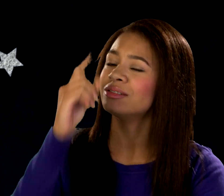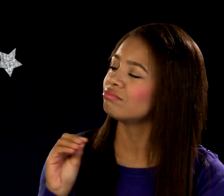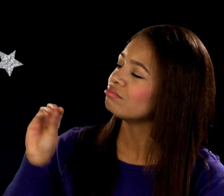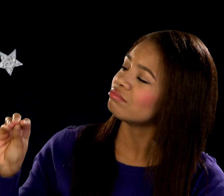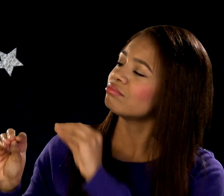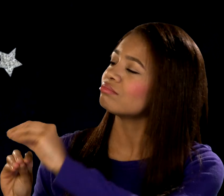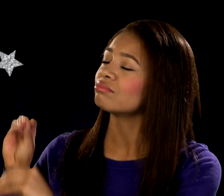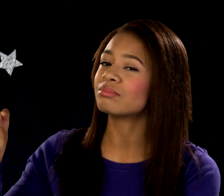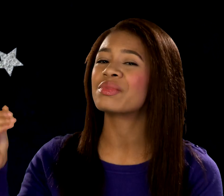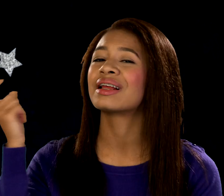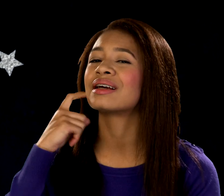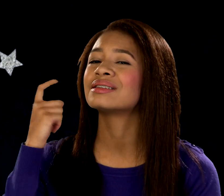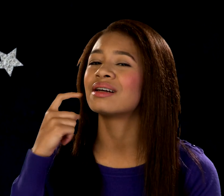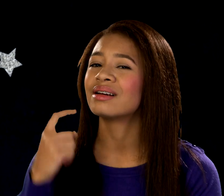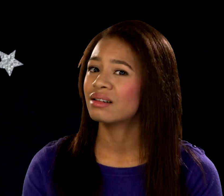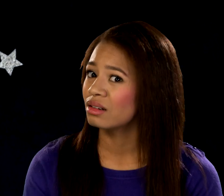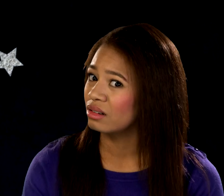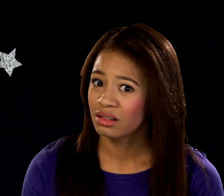This rocket is harder to build than I planned